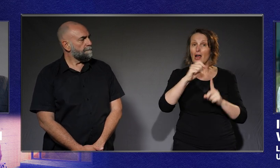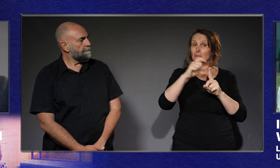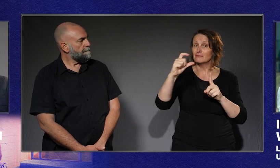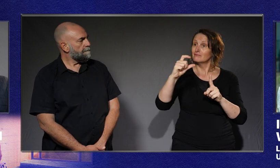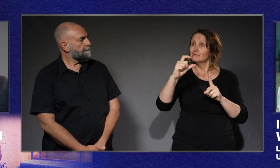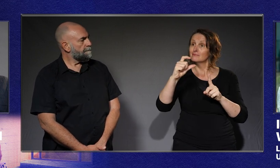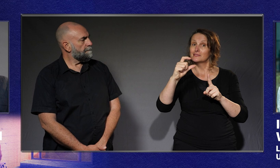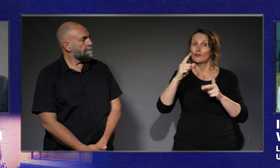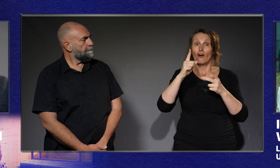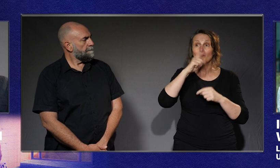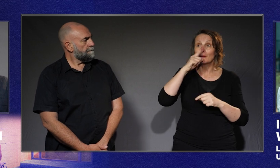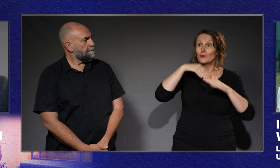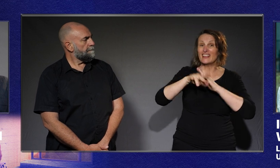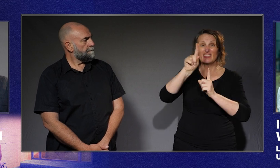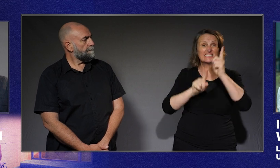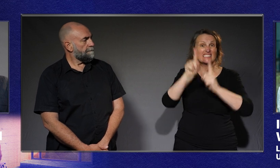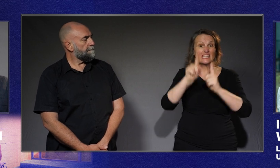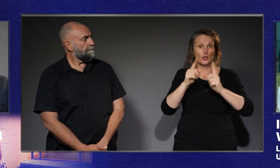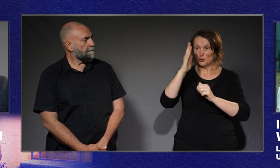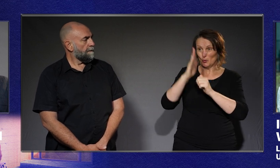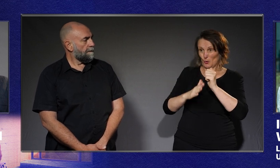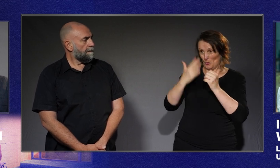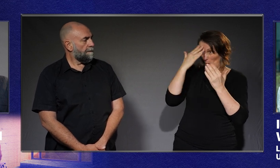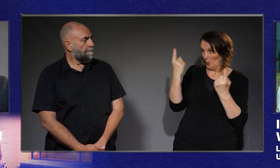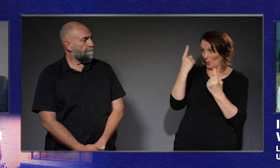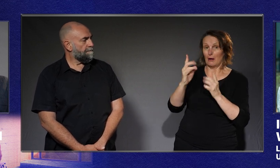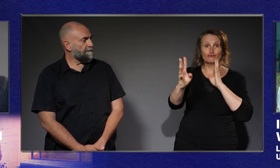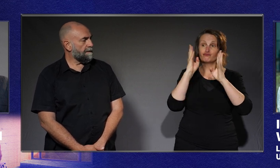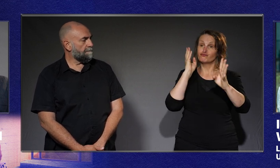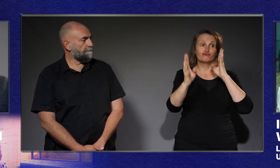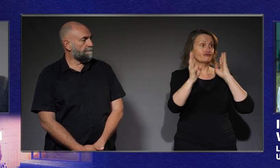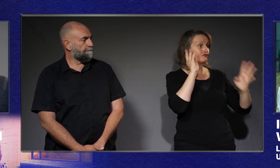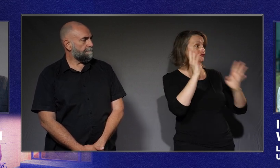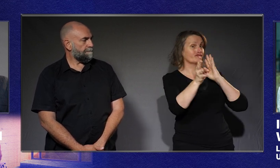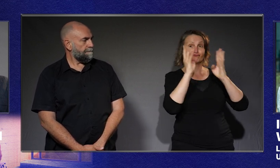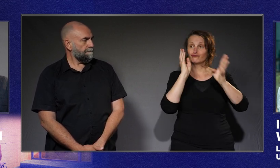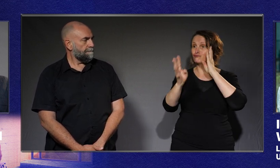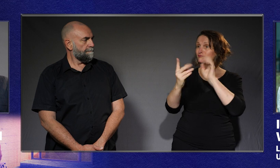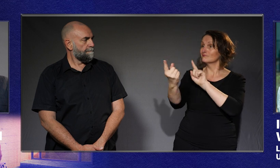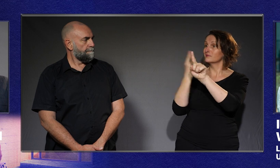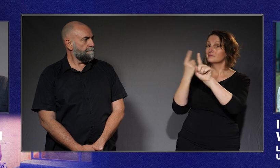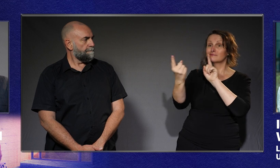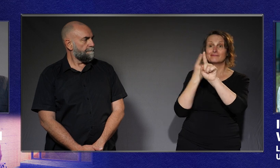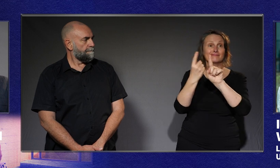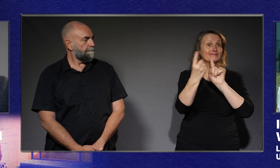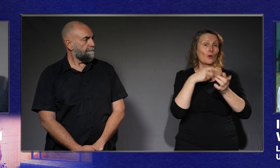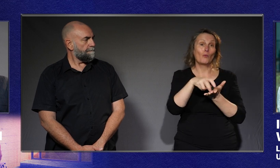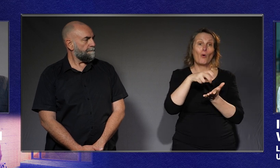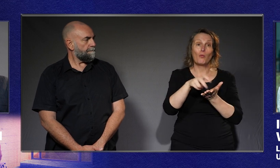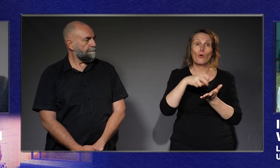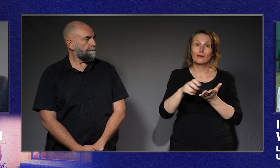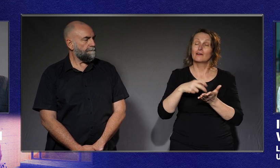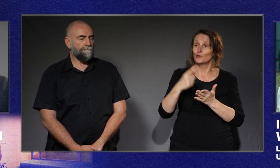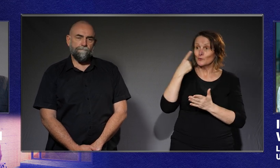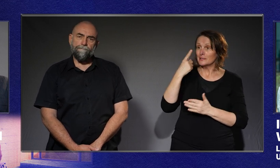in the city, millions of people are stranger to you. But you encounter them all the time. You go out and you see people in your neighbourhood,